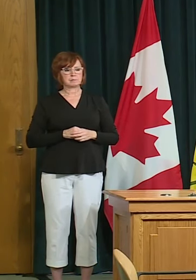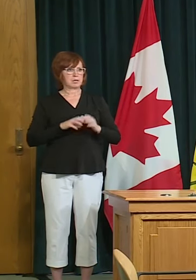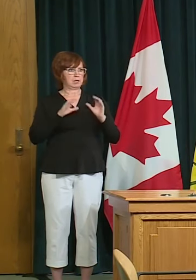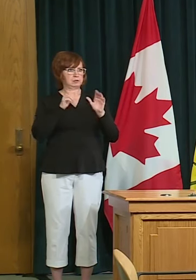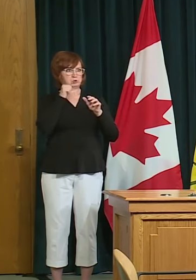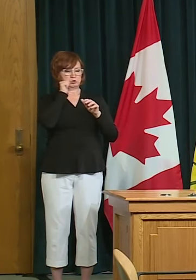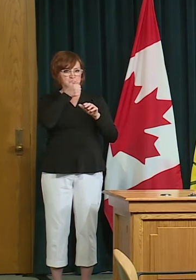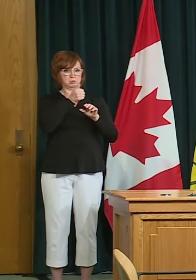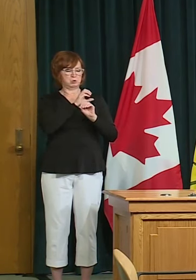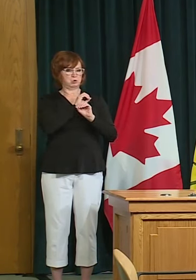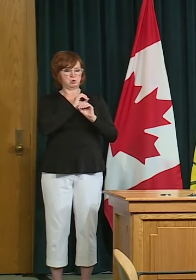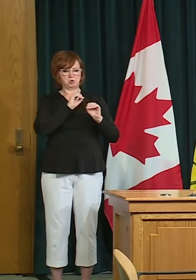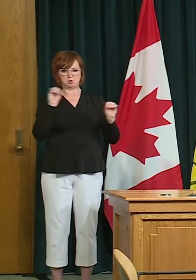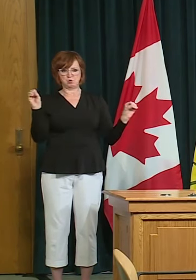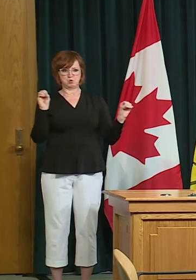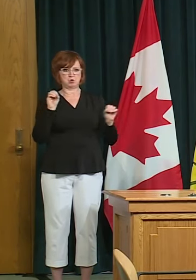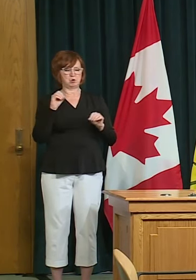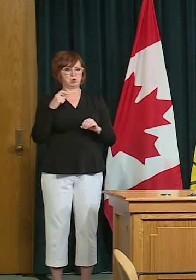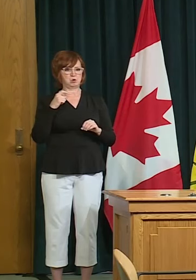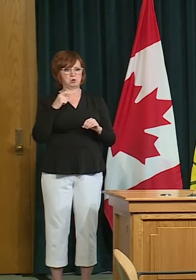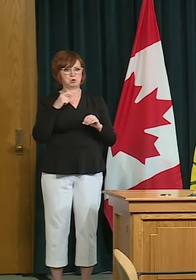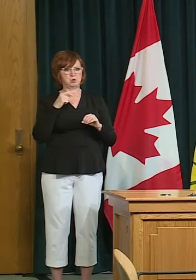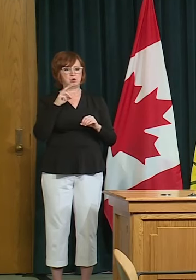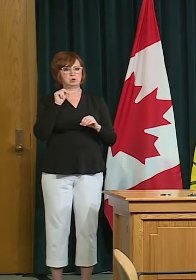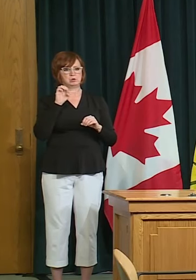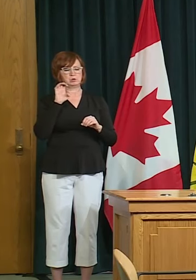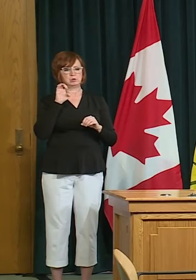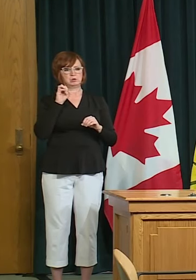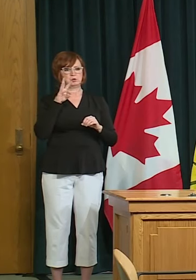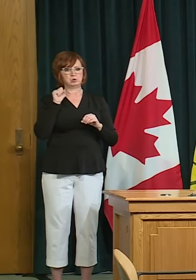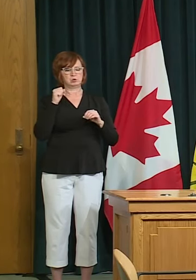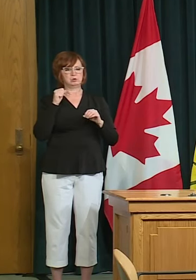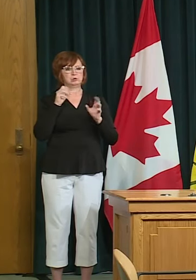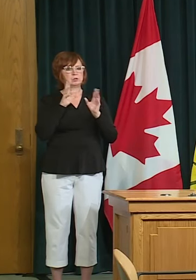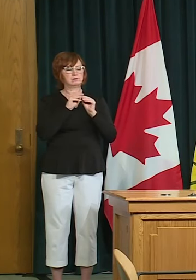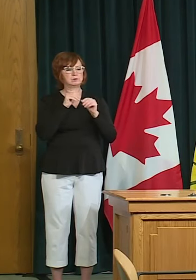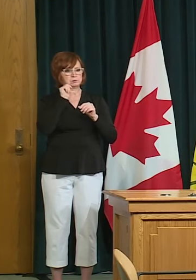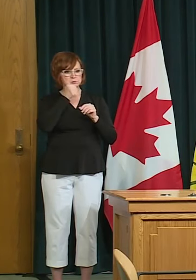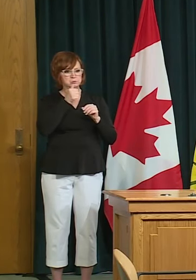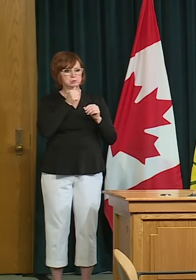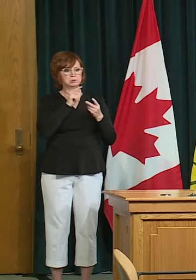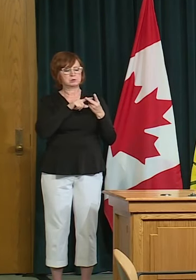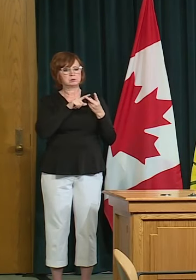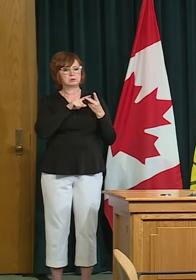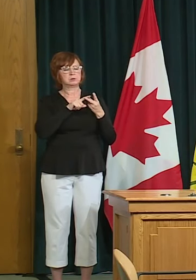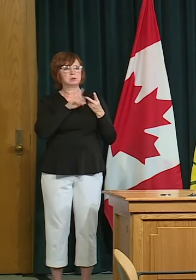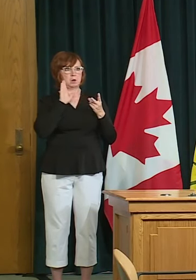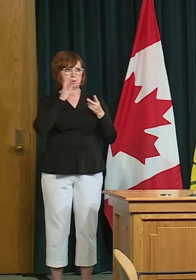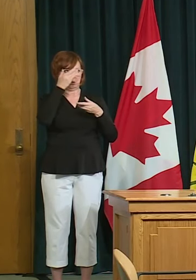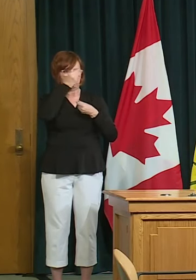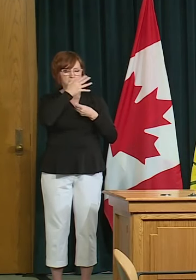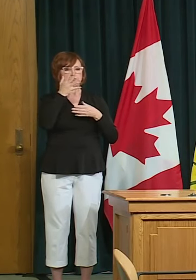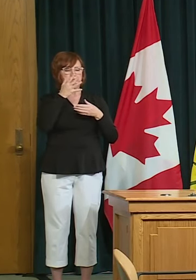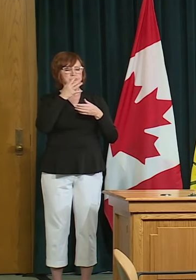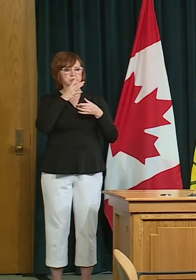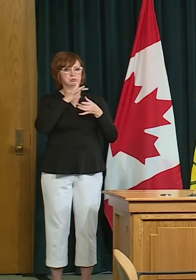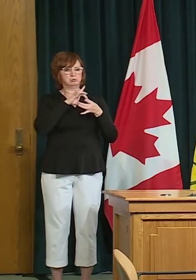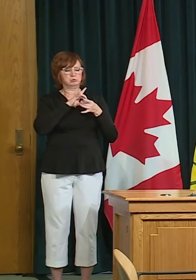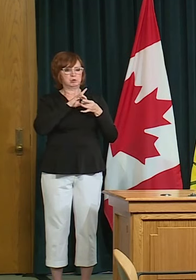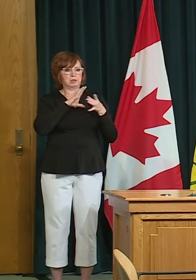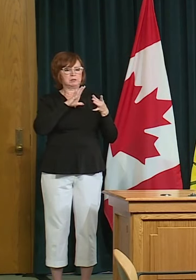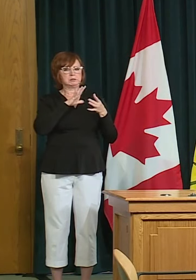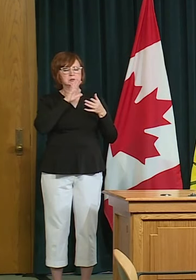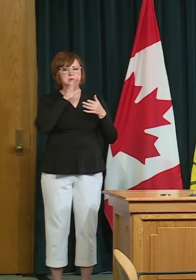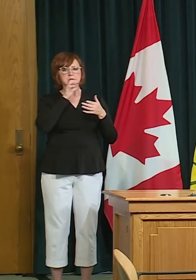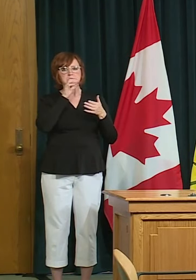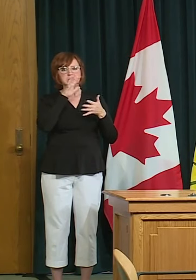planning on holding a press conference tomorrow we will have coven 19 case updates as per usual tomorrow